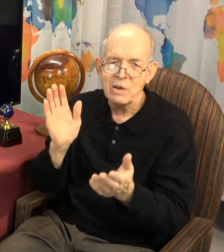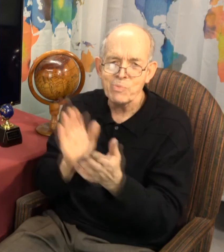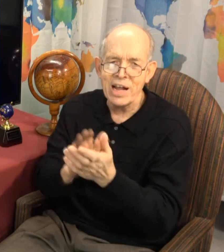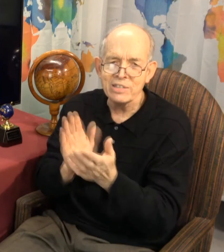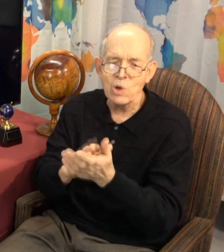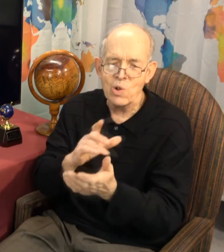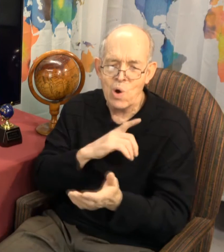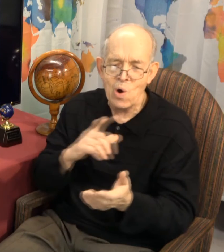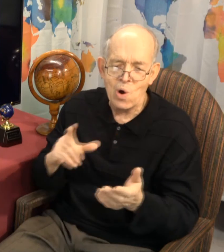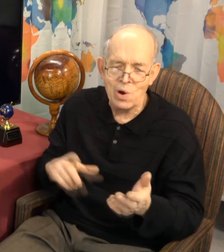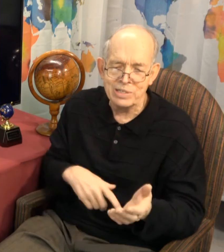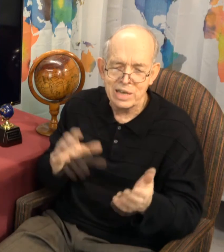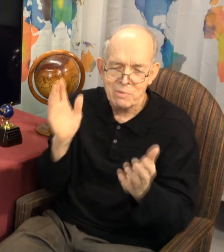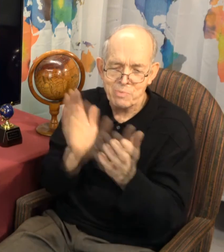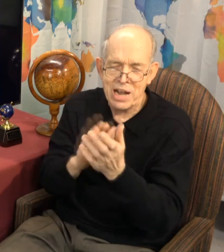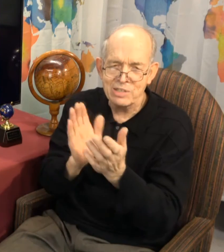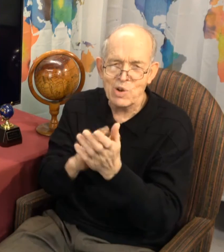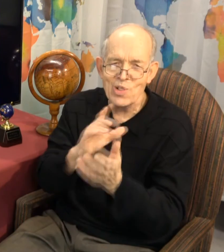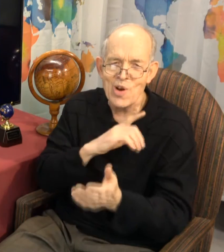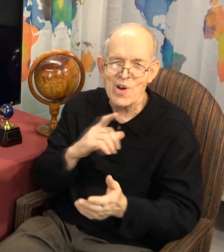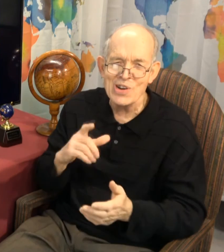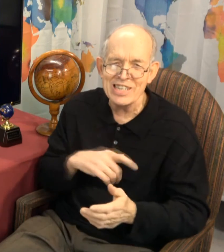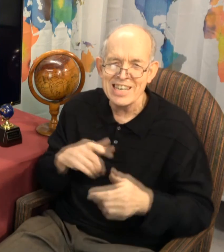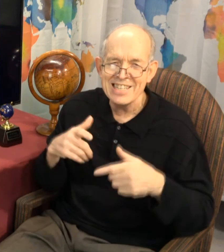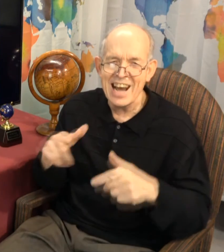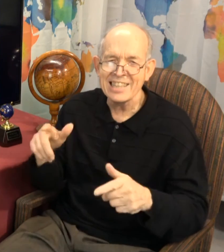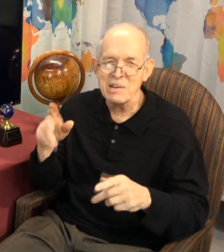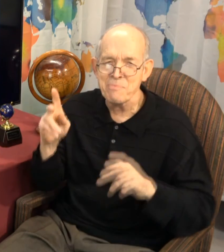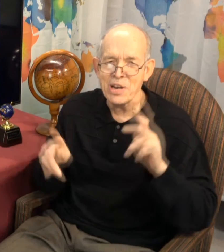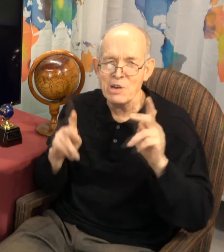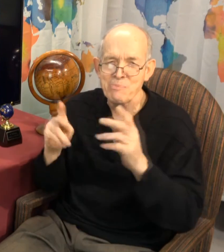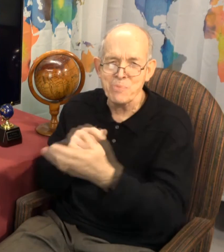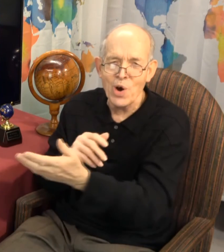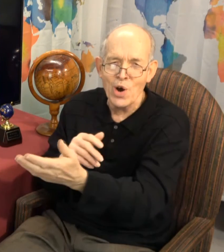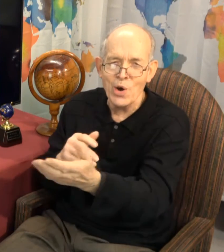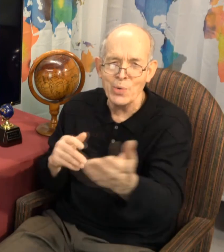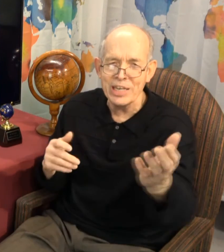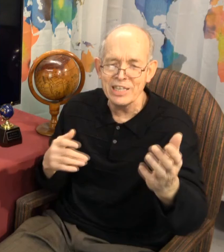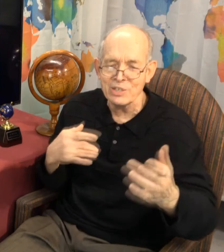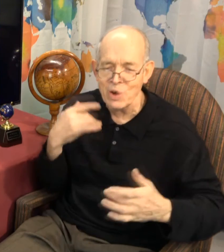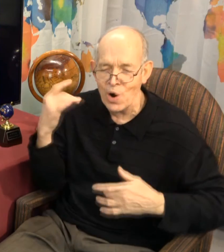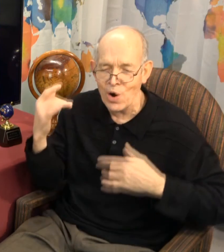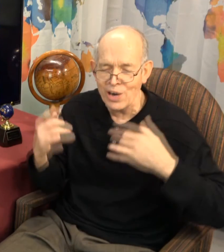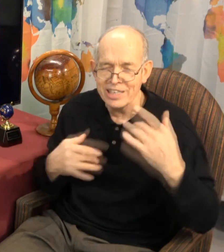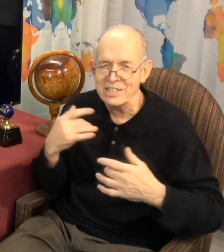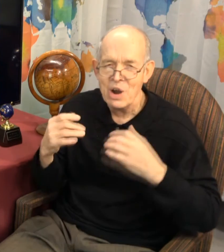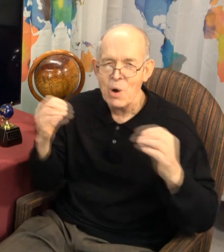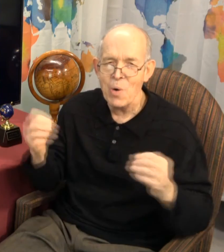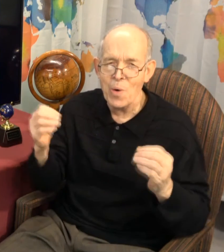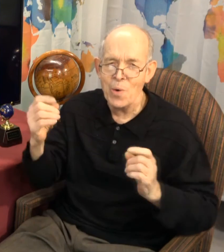praise the Lord, praise the Lord, that the people he joined, all